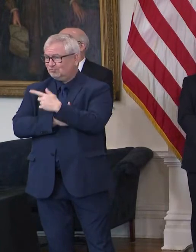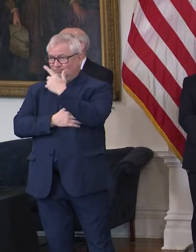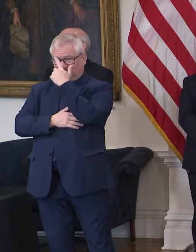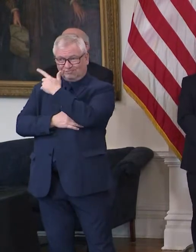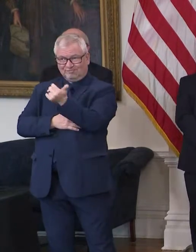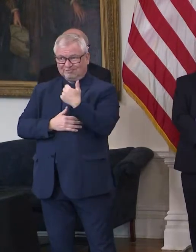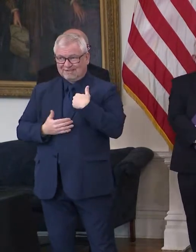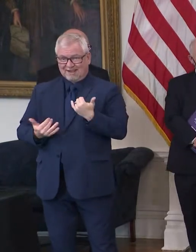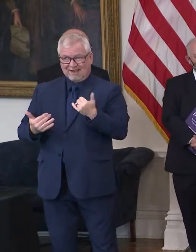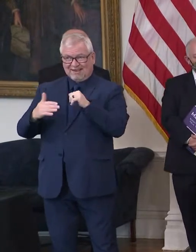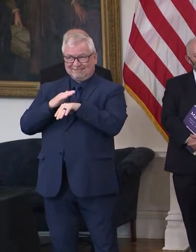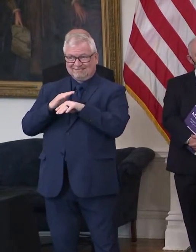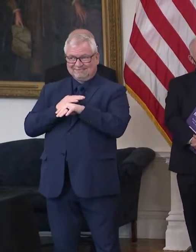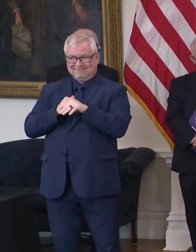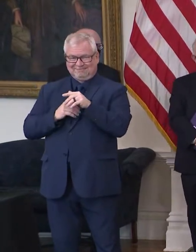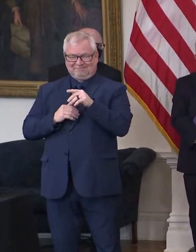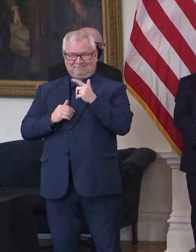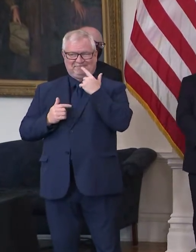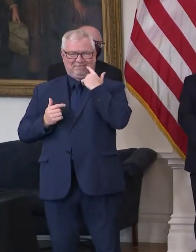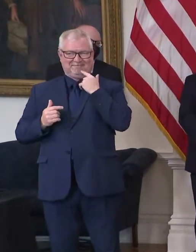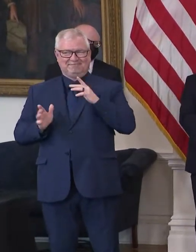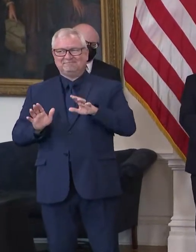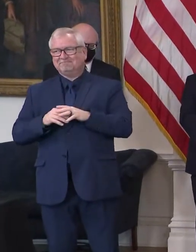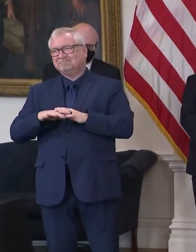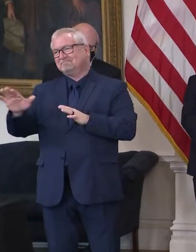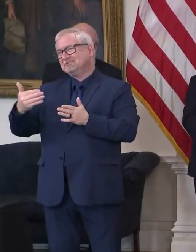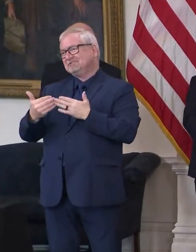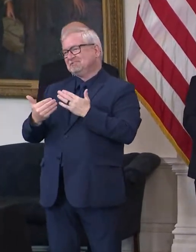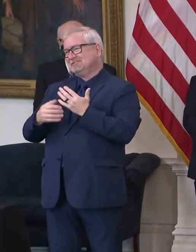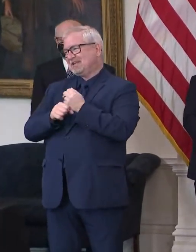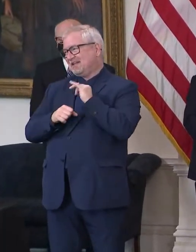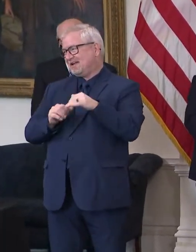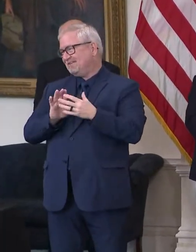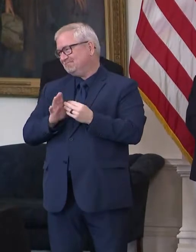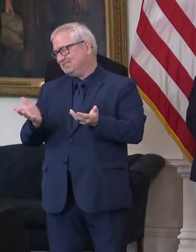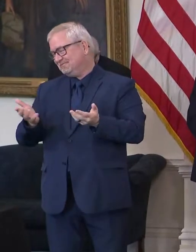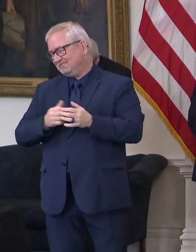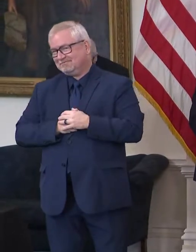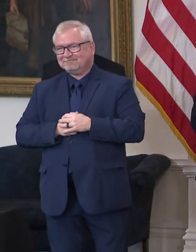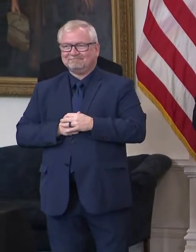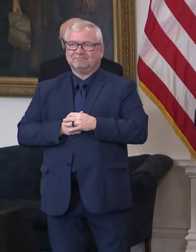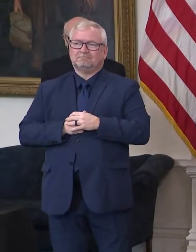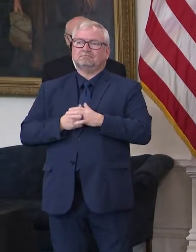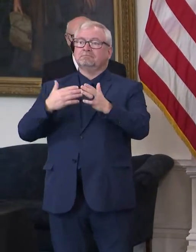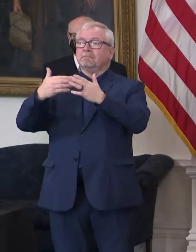to it. Go online. think you can get it. It might be easier. But with that, we'd be happy to take some questions.